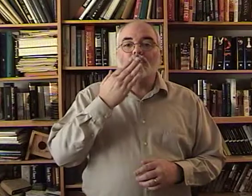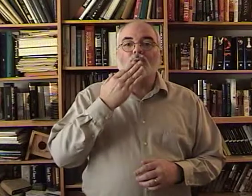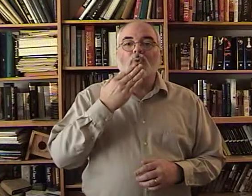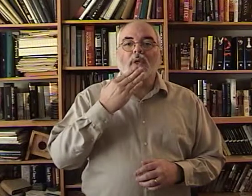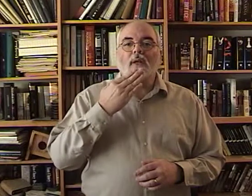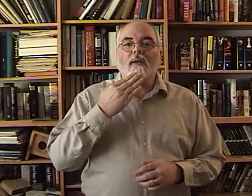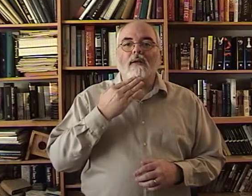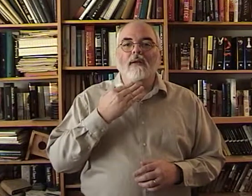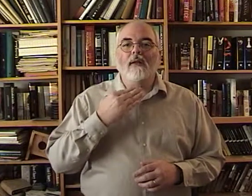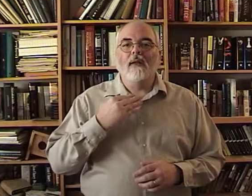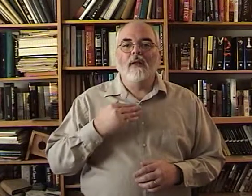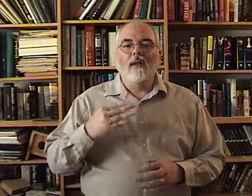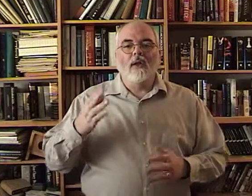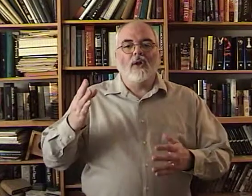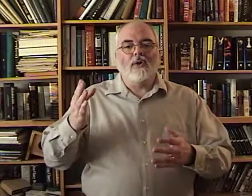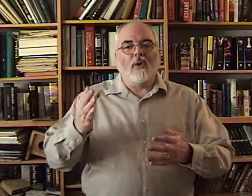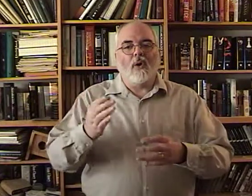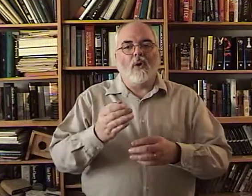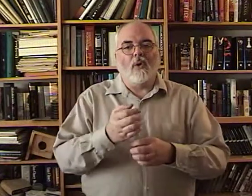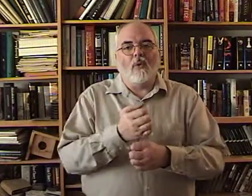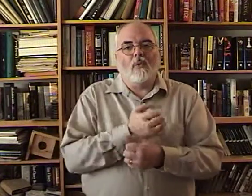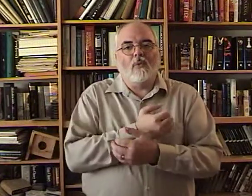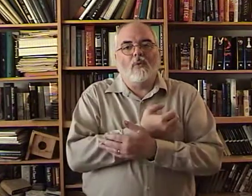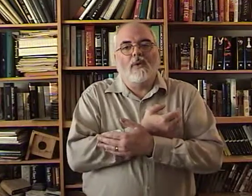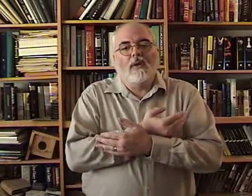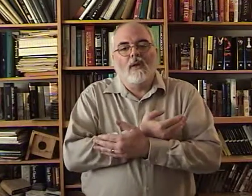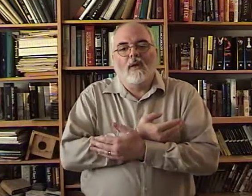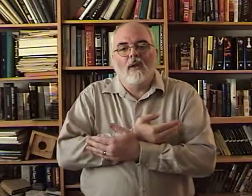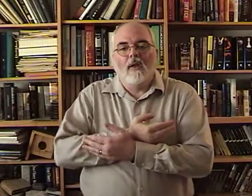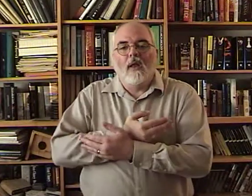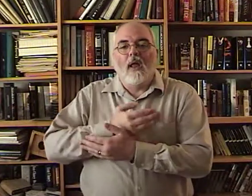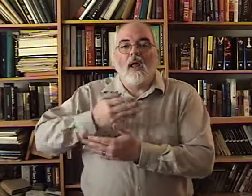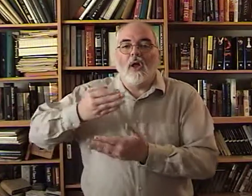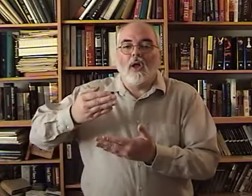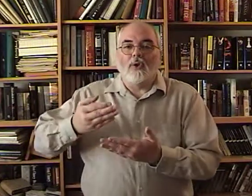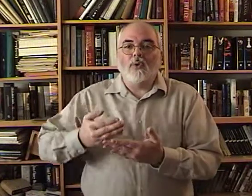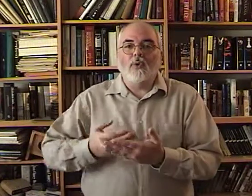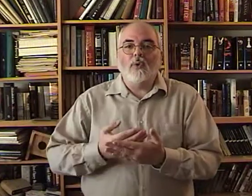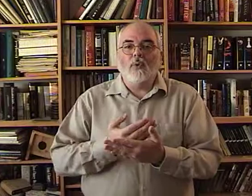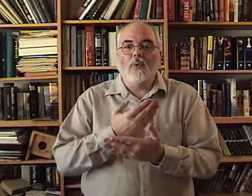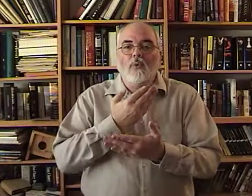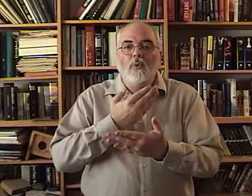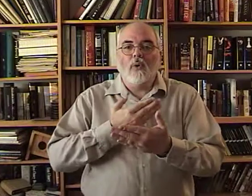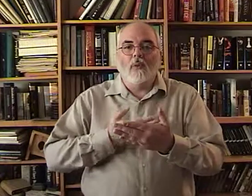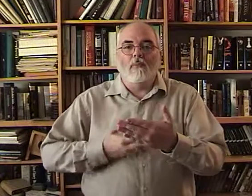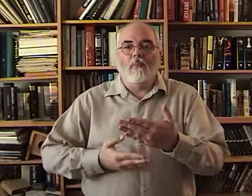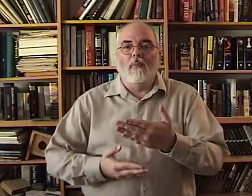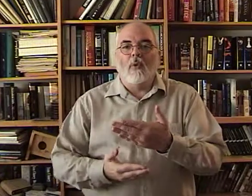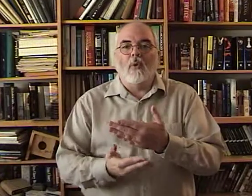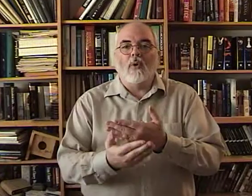Sweet. To hold. A new. Born.